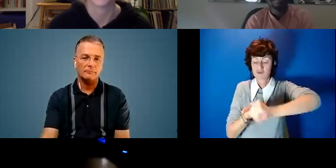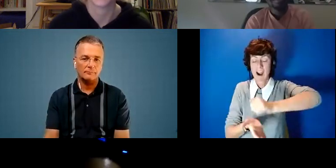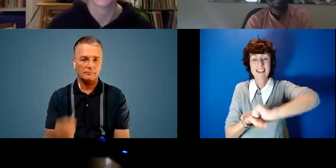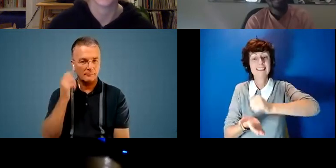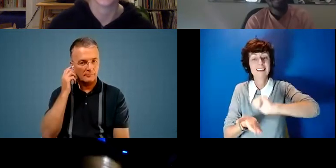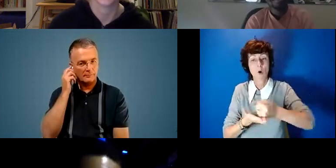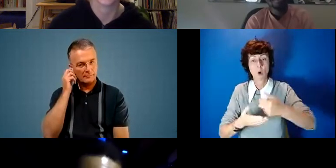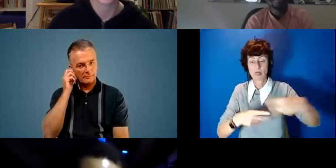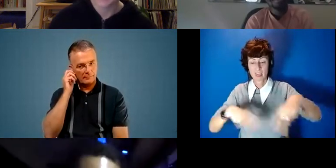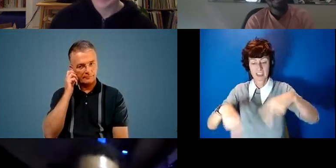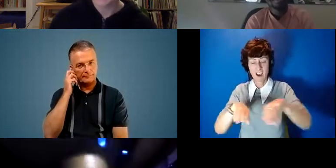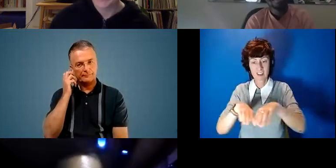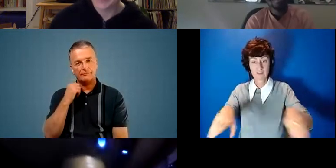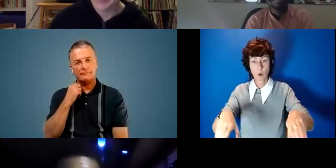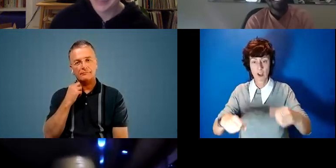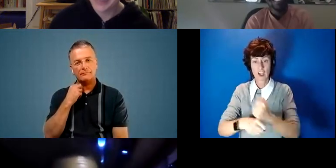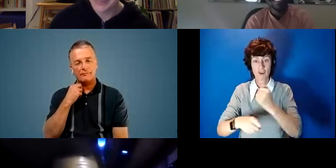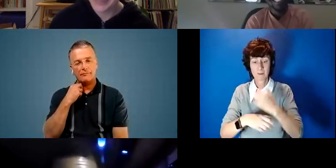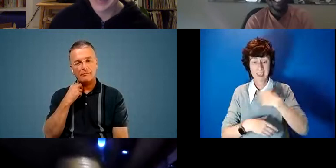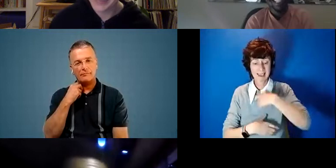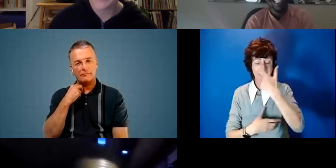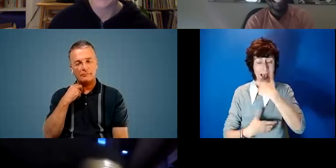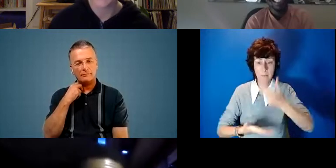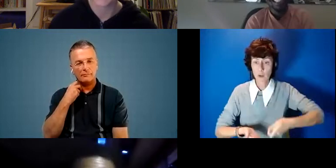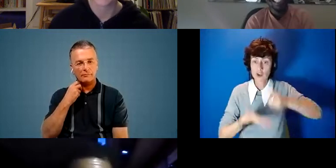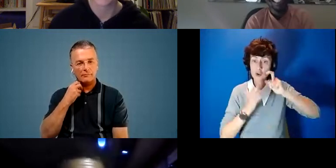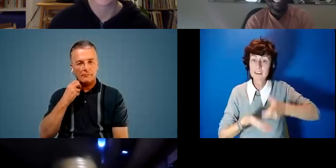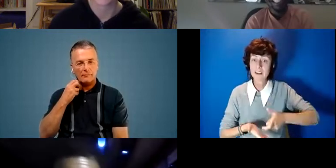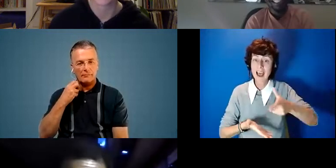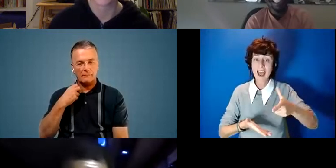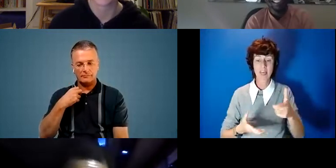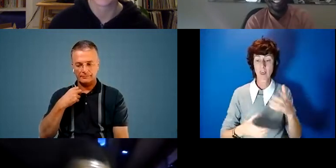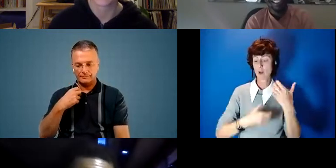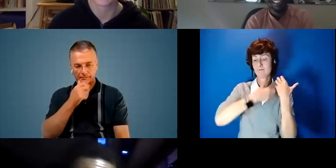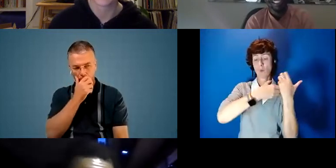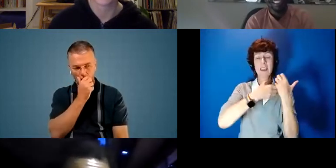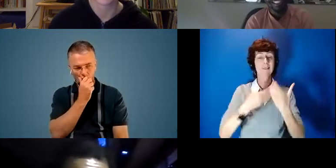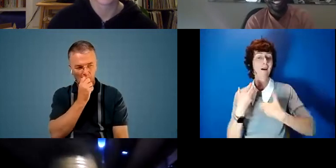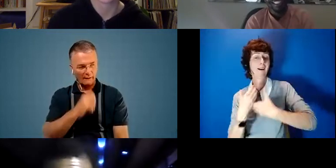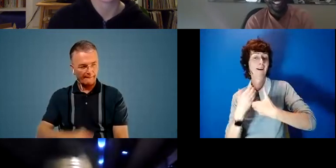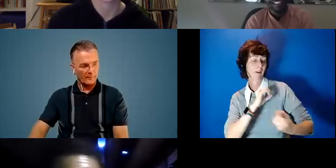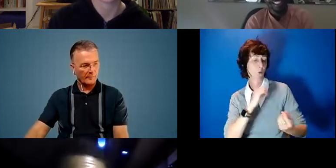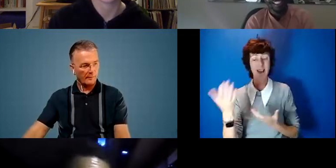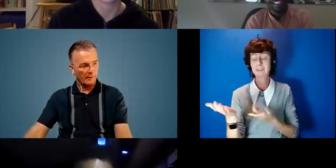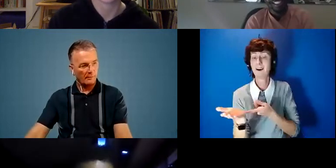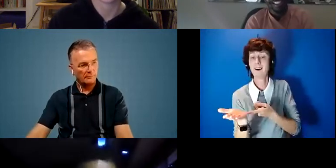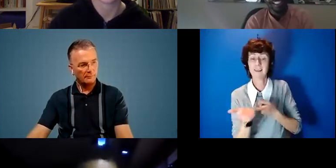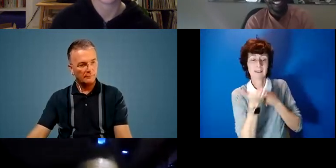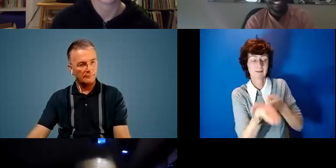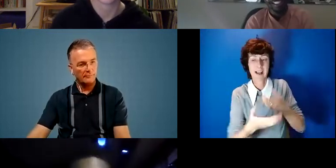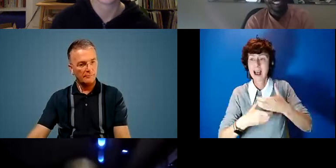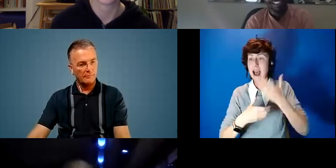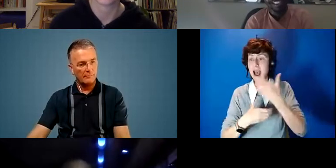the event, you know what mean? And actually, the waiter was actually, the cocktail waiter was actually pressing, well, people were pressing apple press, the people were getting the partition